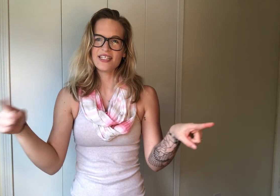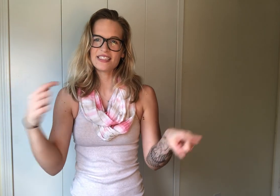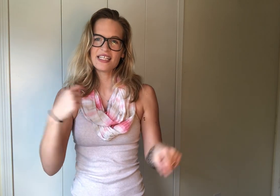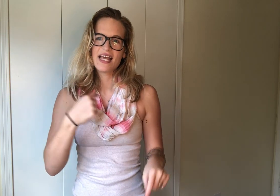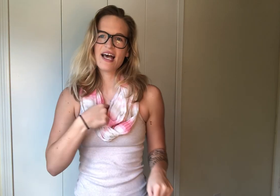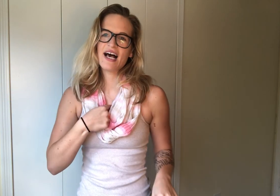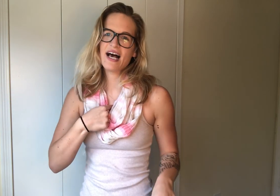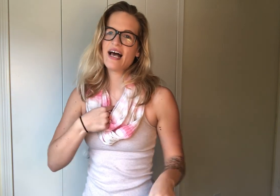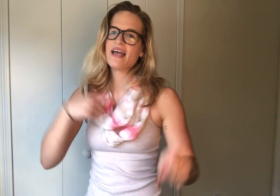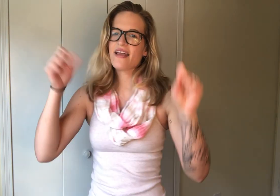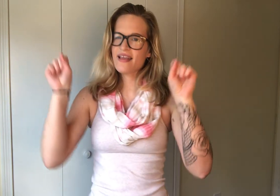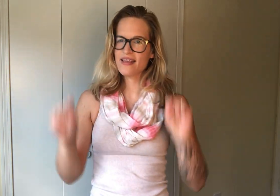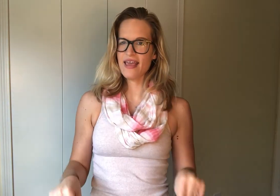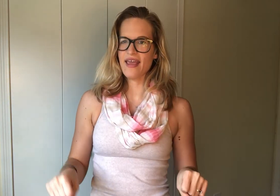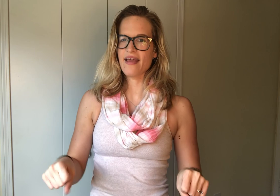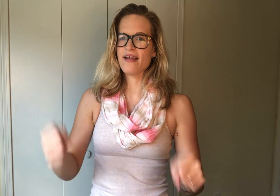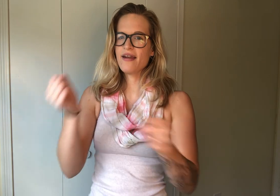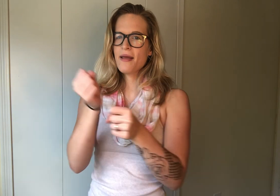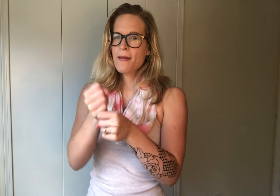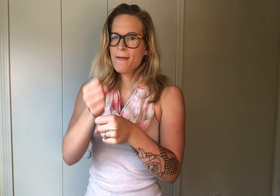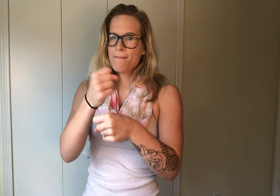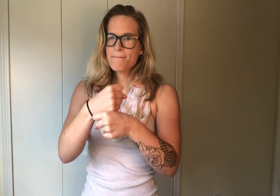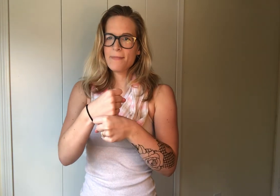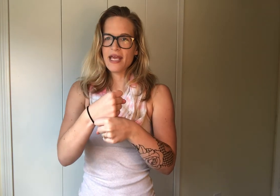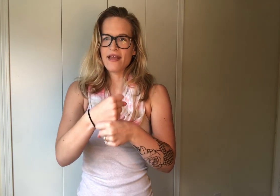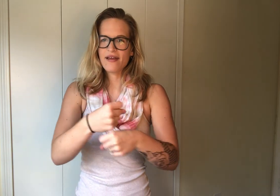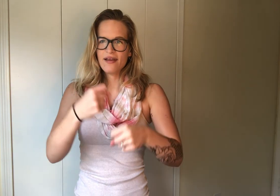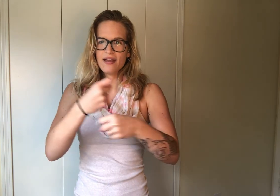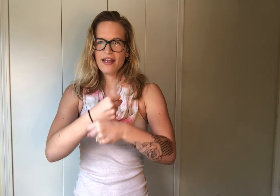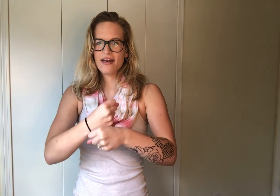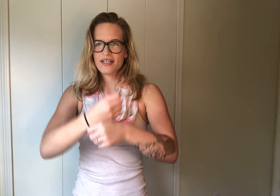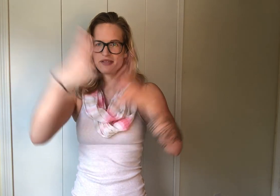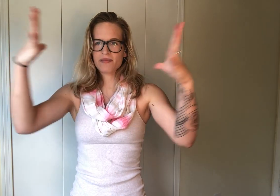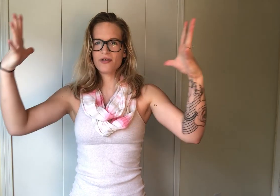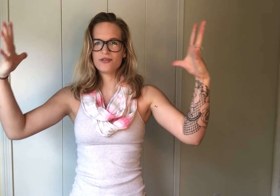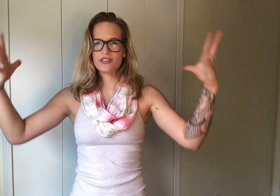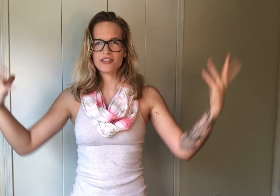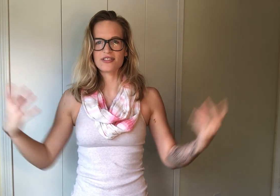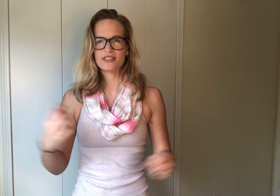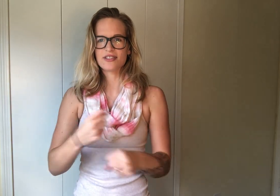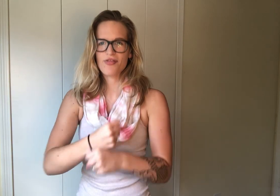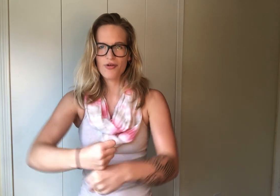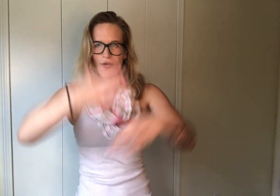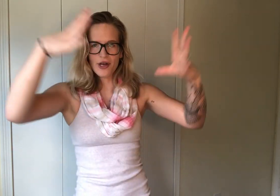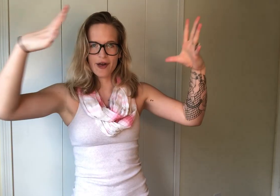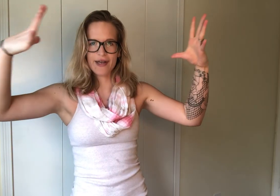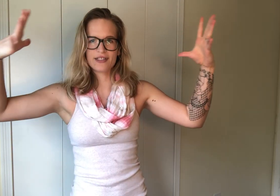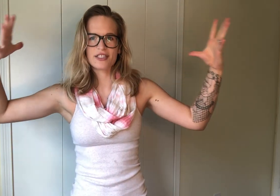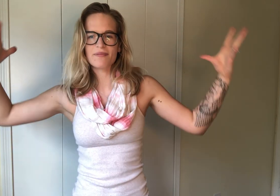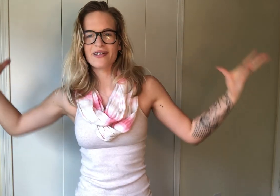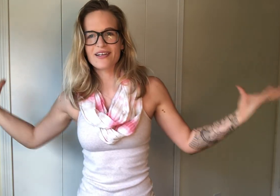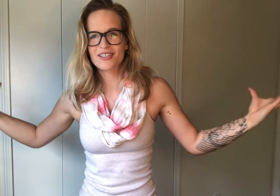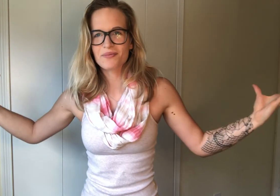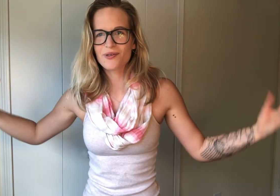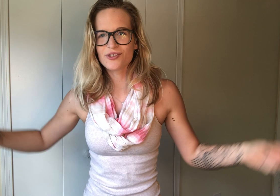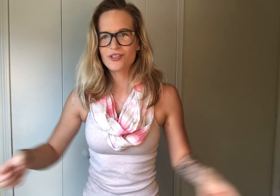but I can make an explosion. So just throw your hands up like an explosion.